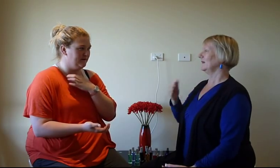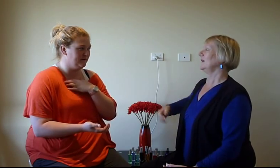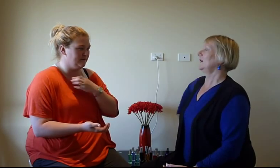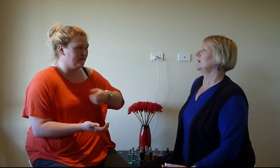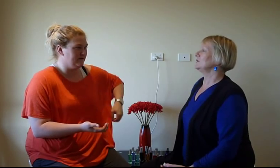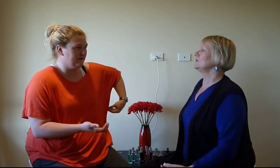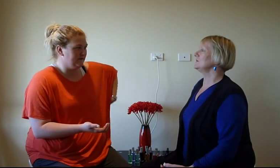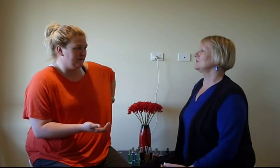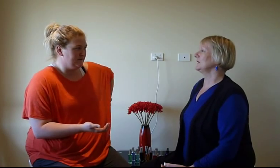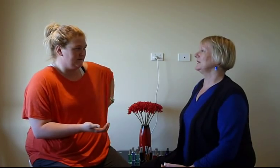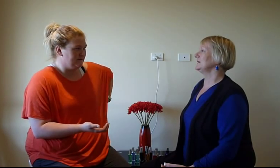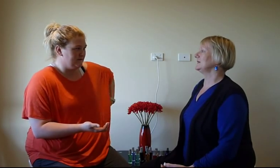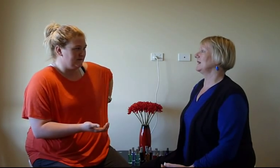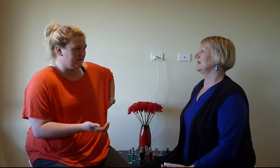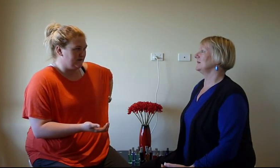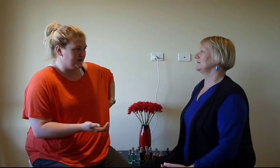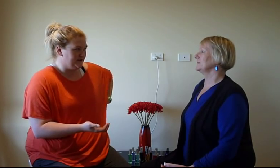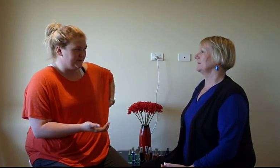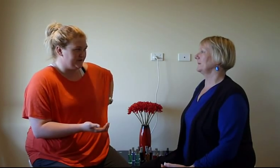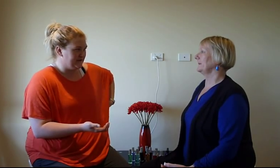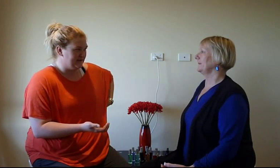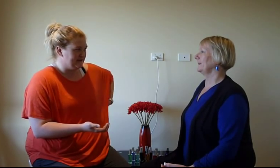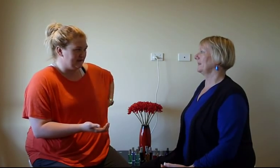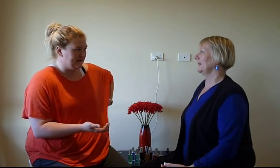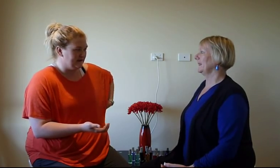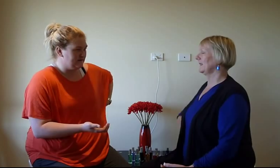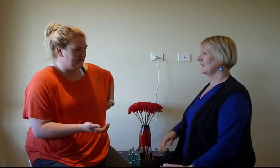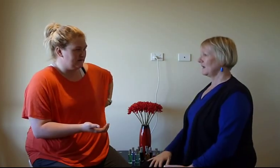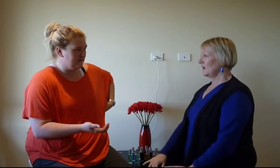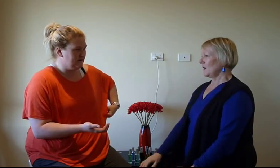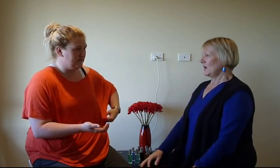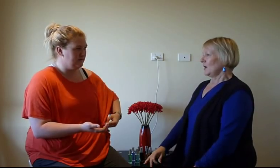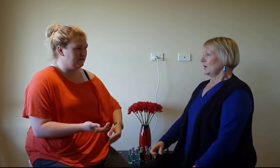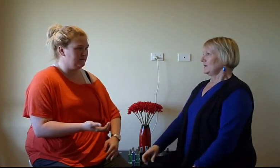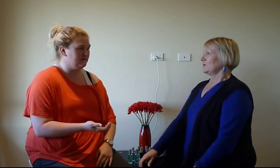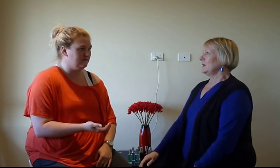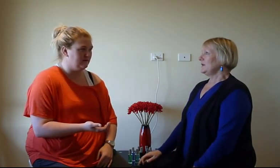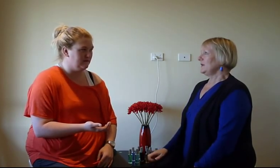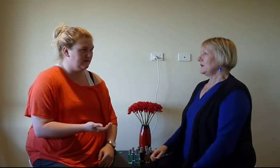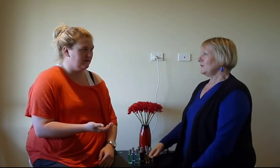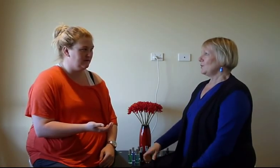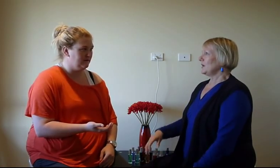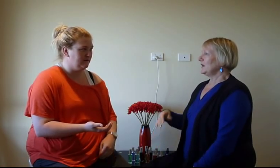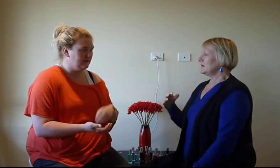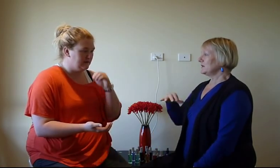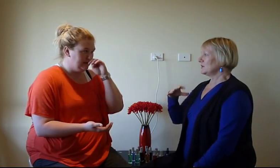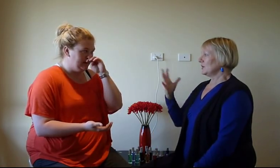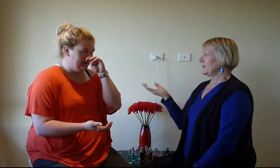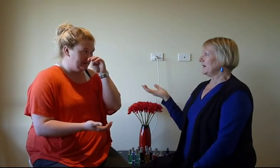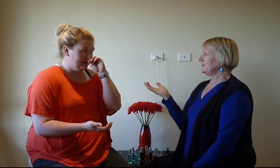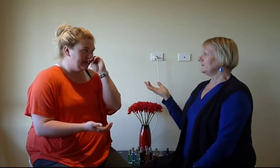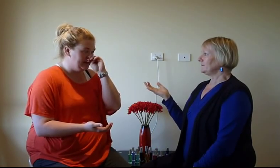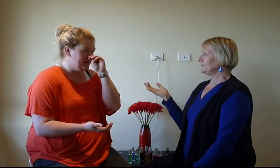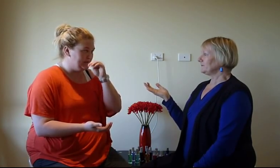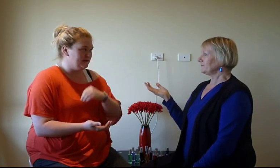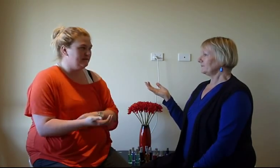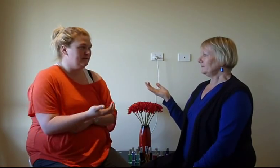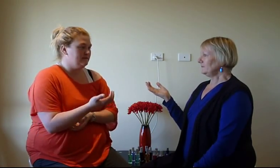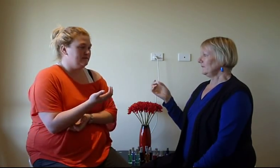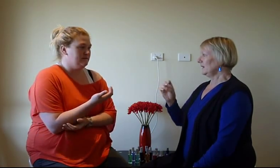I choose to release this anger. So when you think of walking into the shop now, and